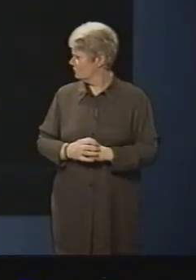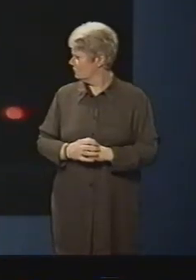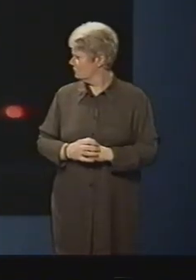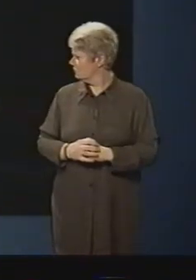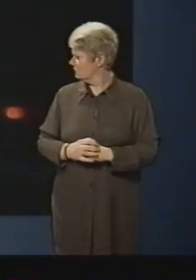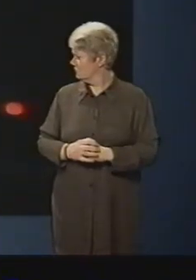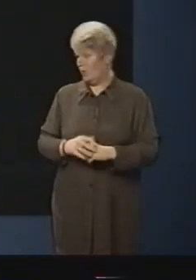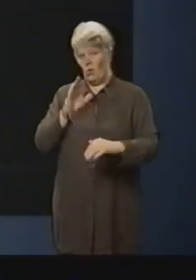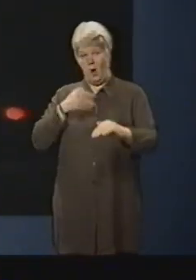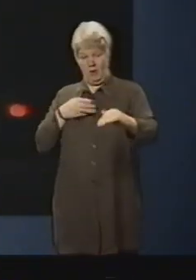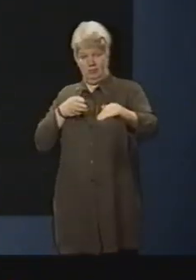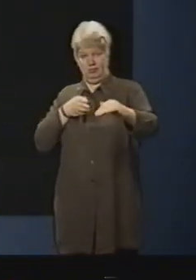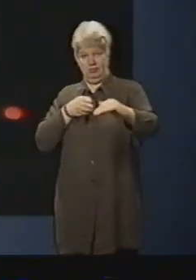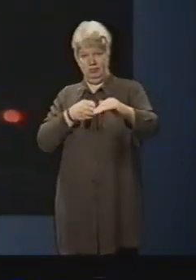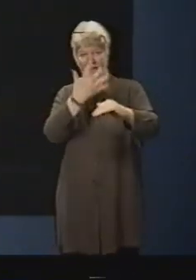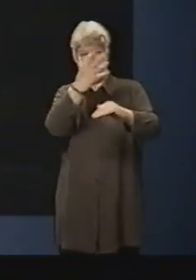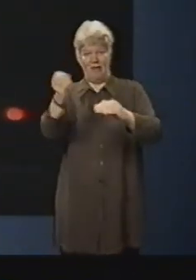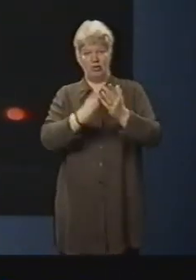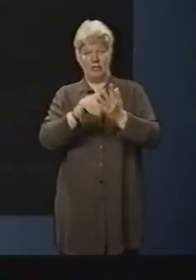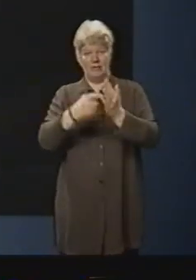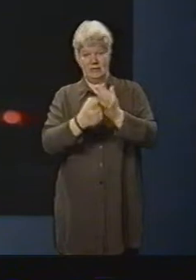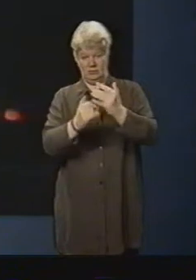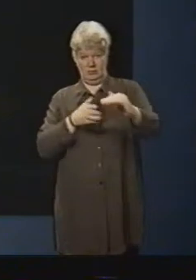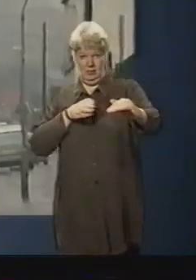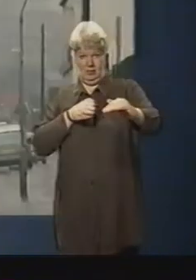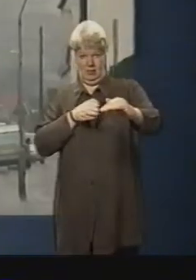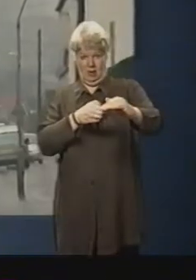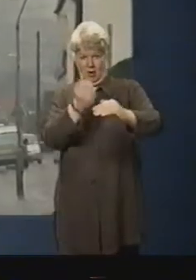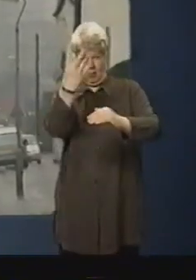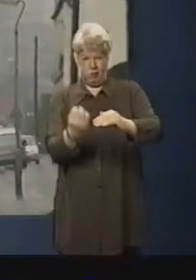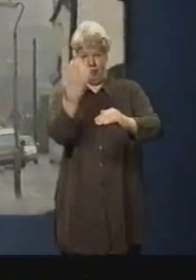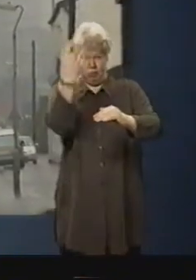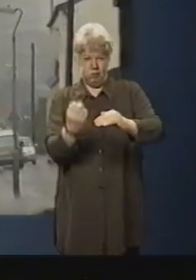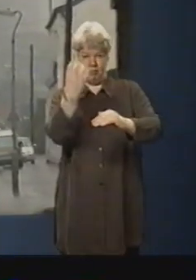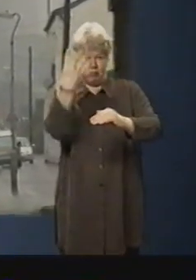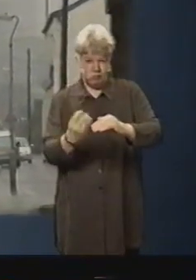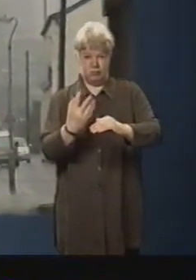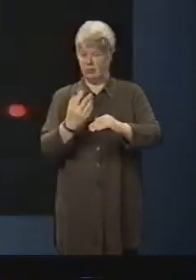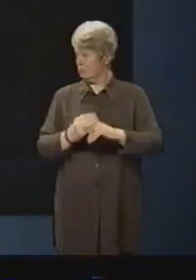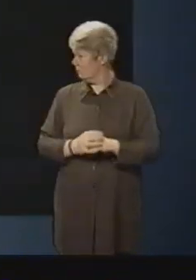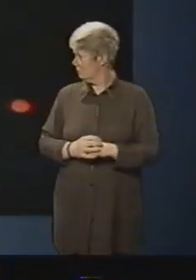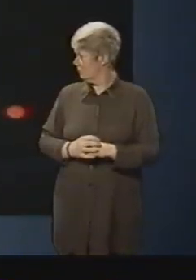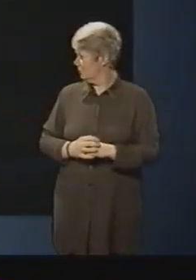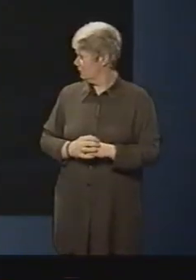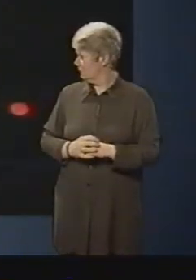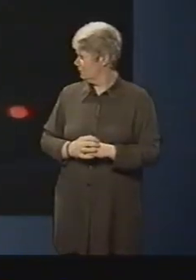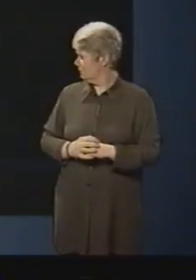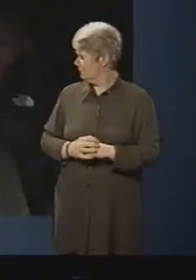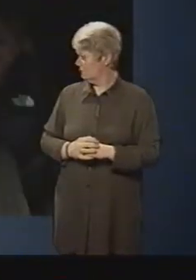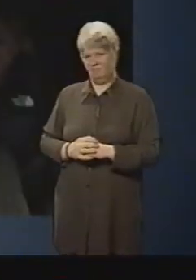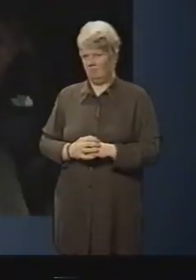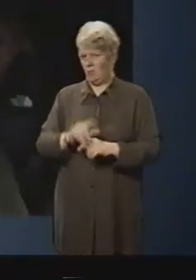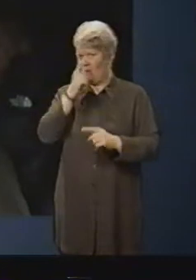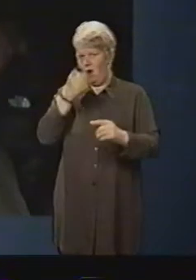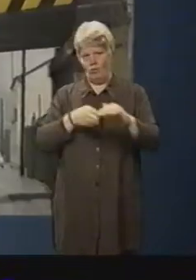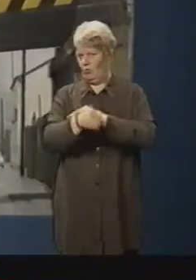As we close to within 500 metres of the bridge, the warnings increase. It doesn't like it. No, I'm not going to do it.